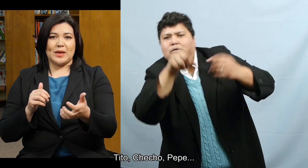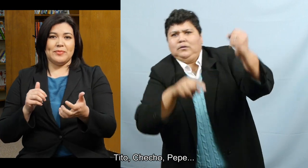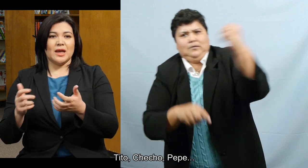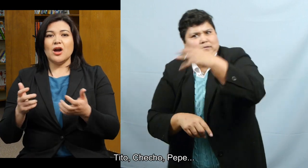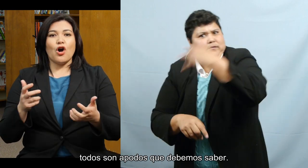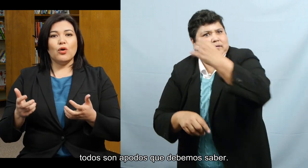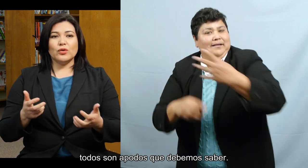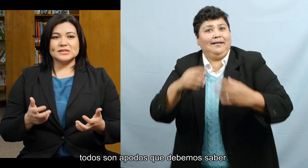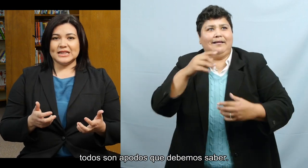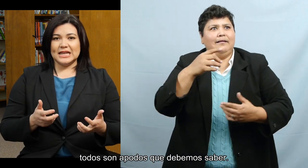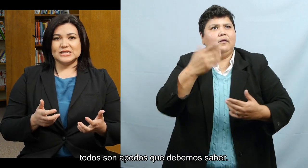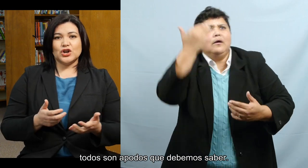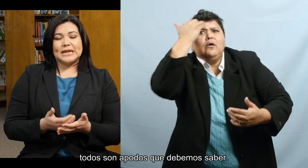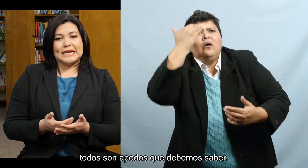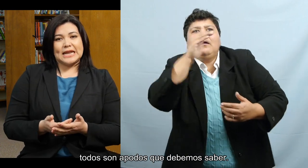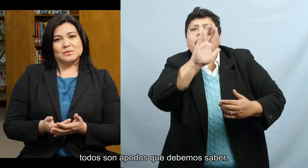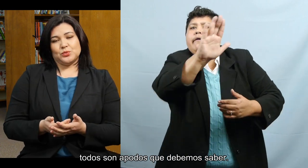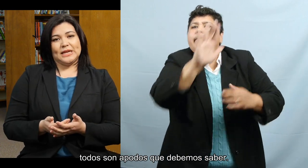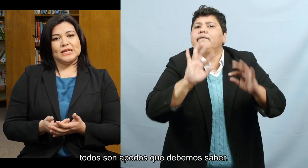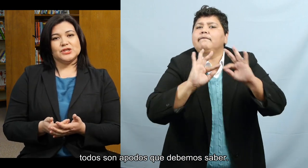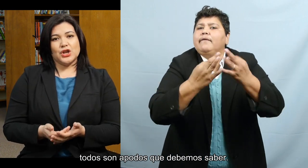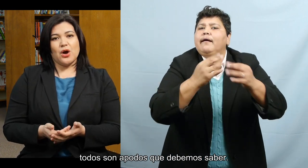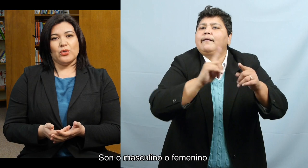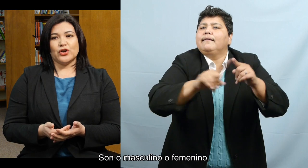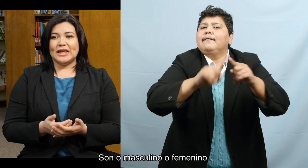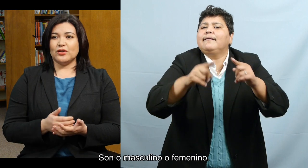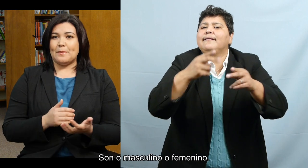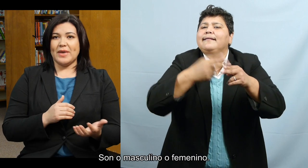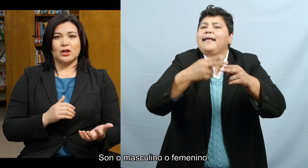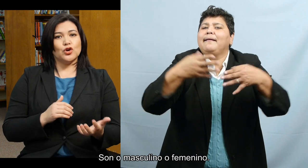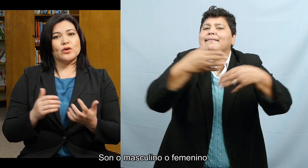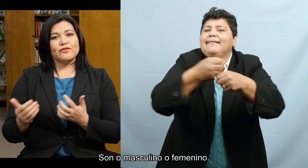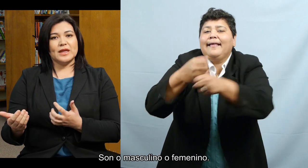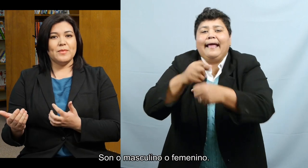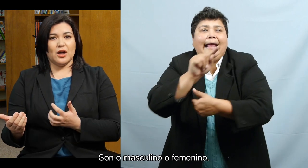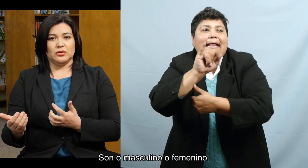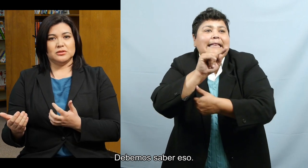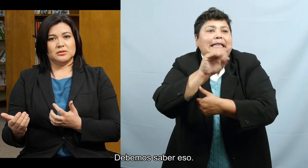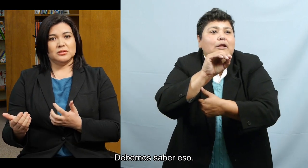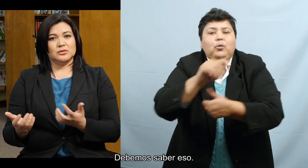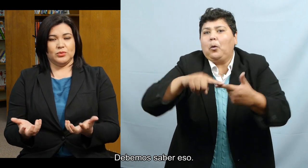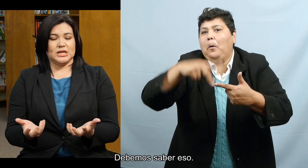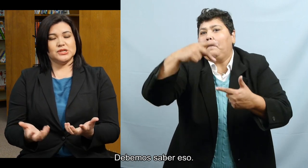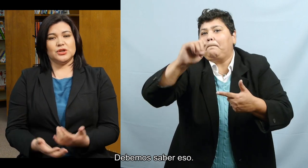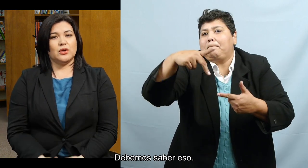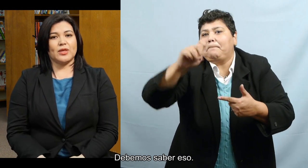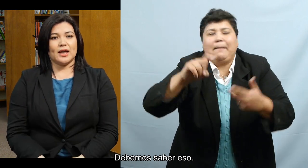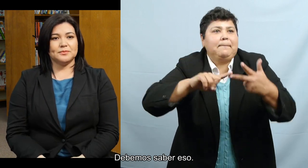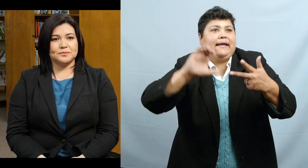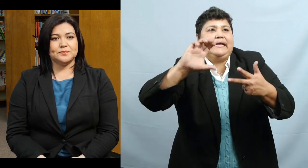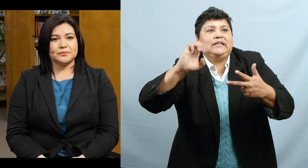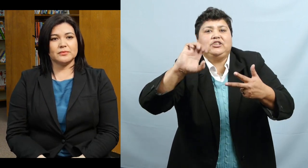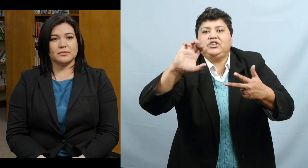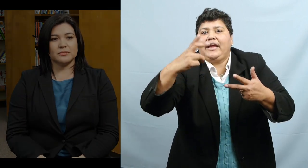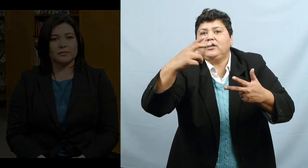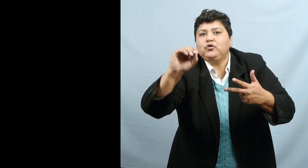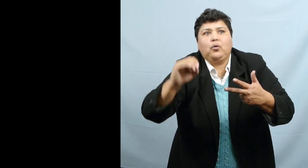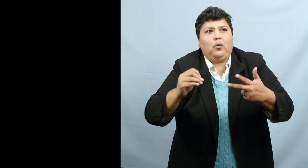Checho, Pepe, all those things are nicknames we need to know. They're either male or female. We need to know that.